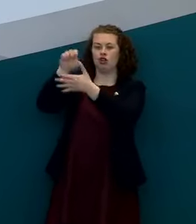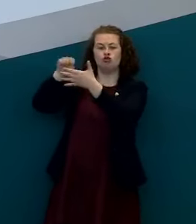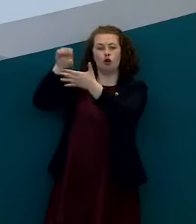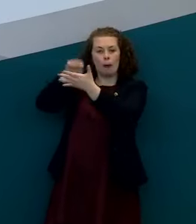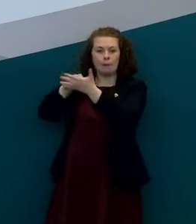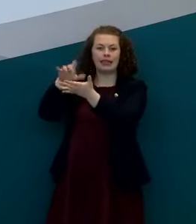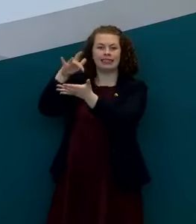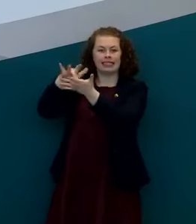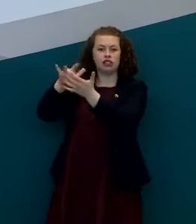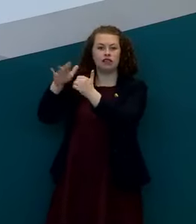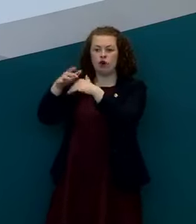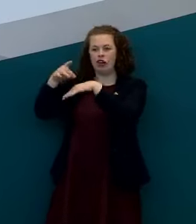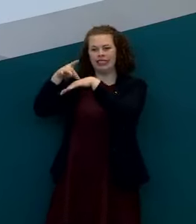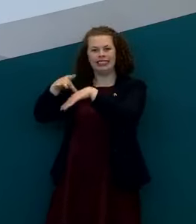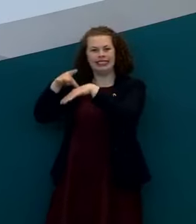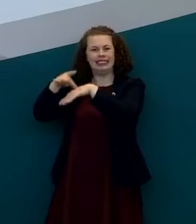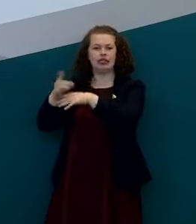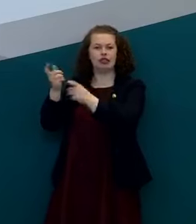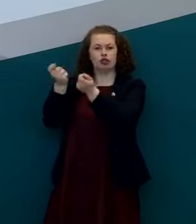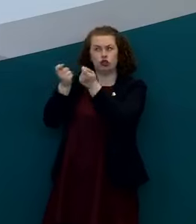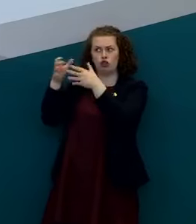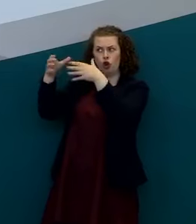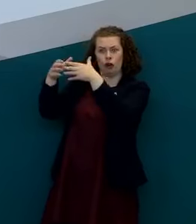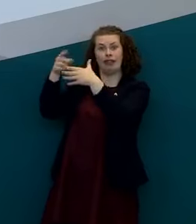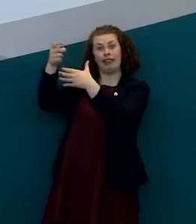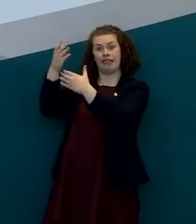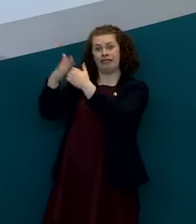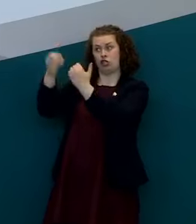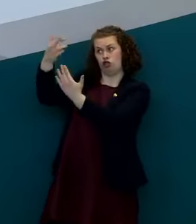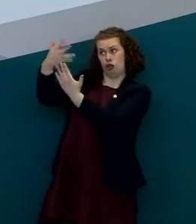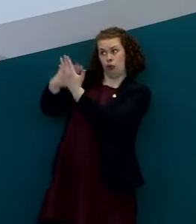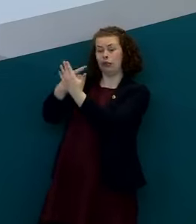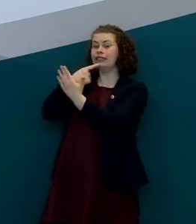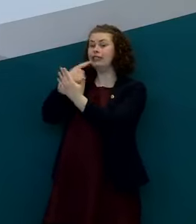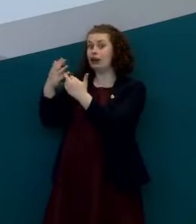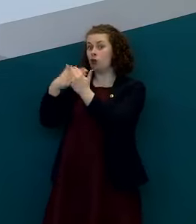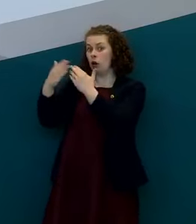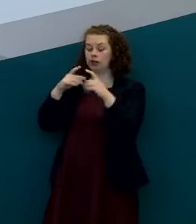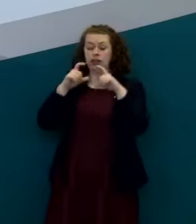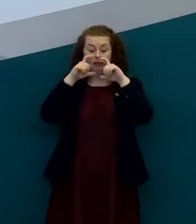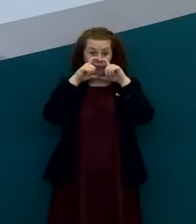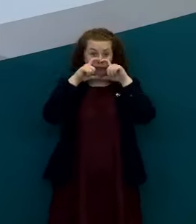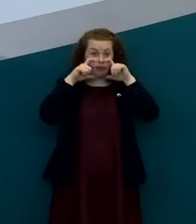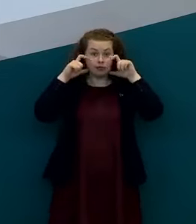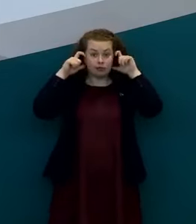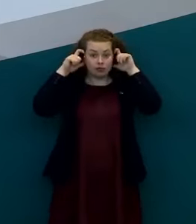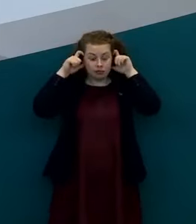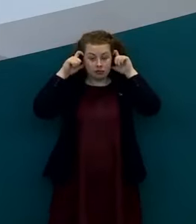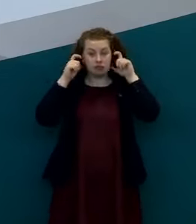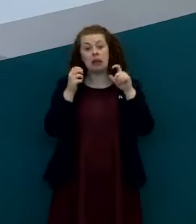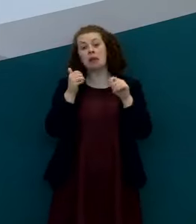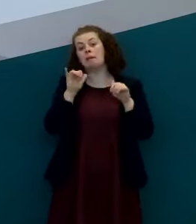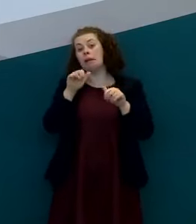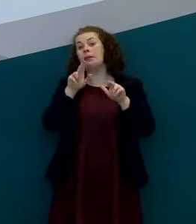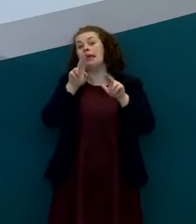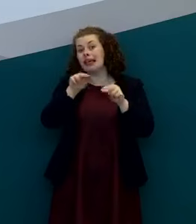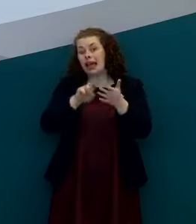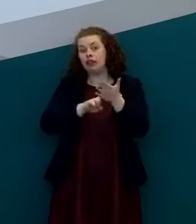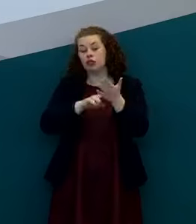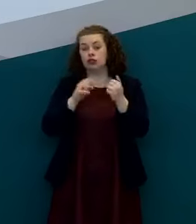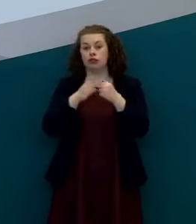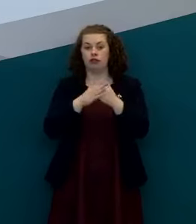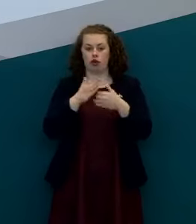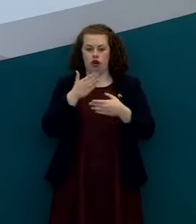for disease control uh they've reported now where they're saying that face masks uh could be used to reduce the spread of